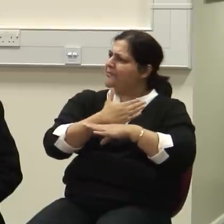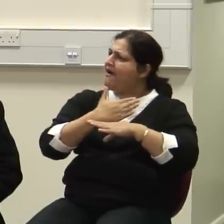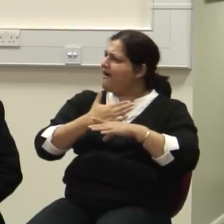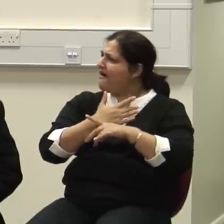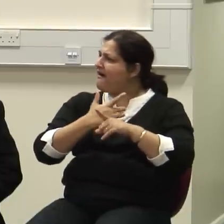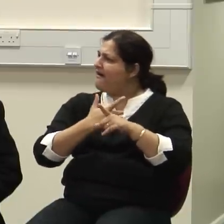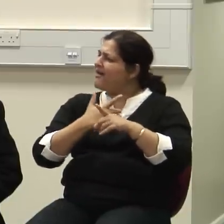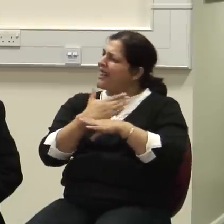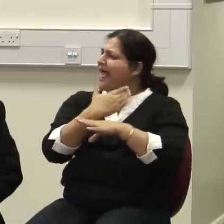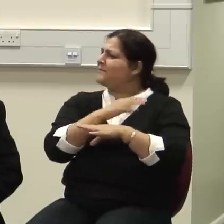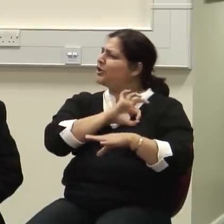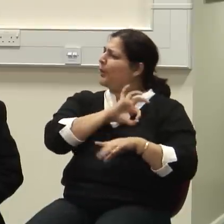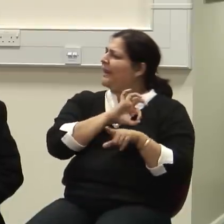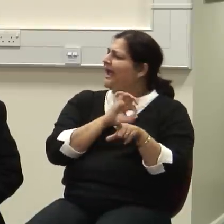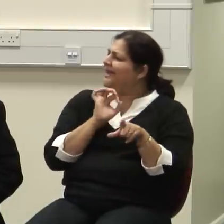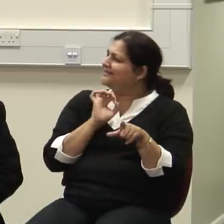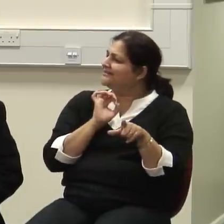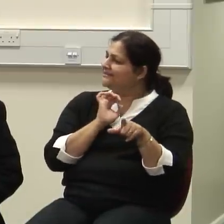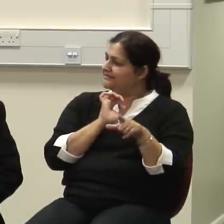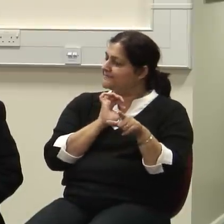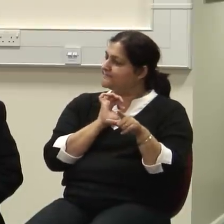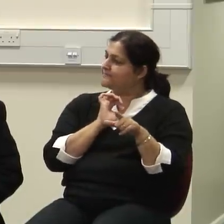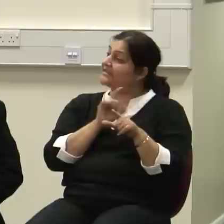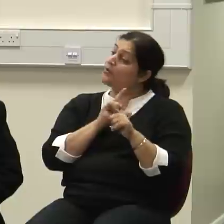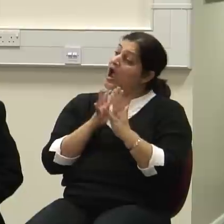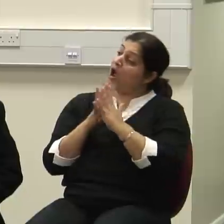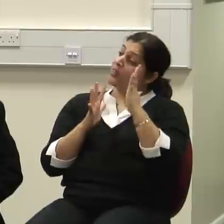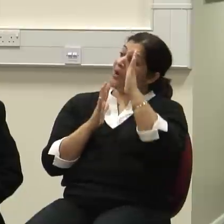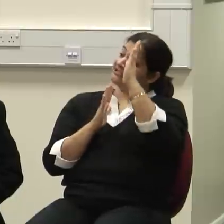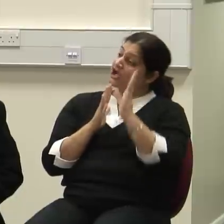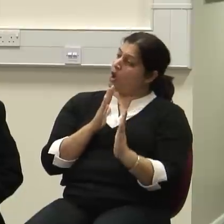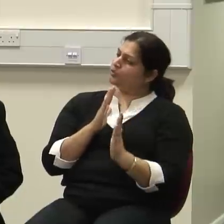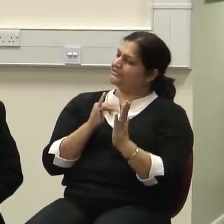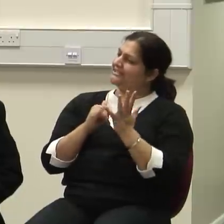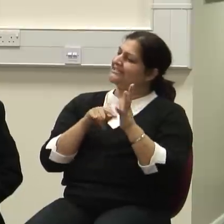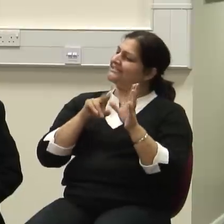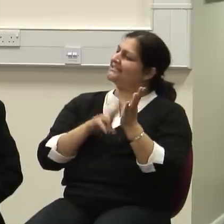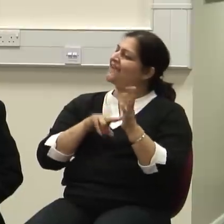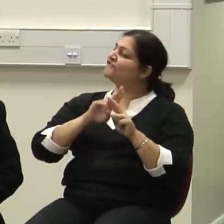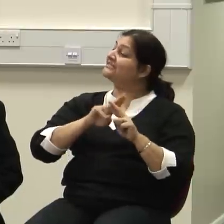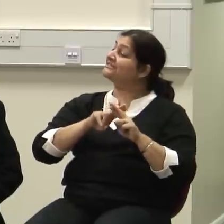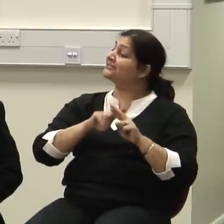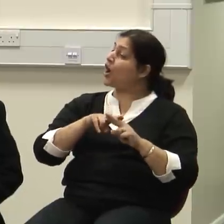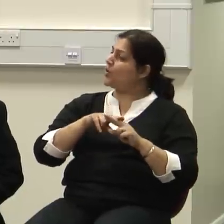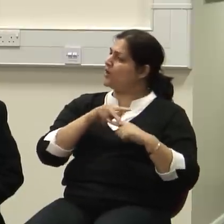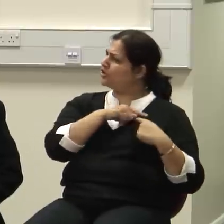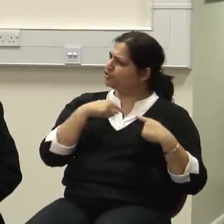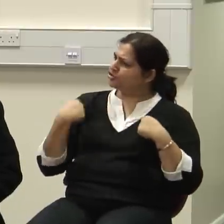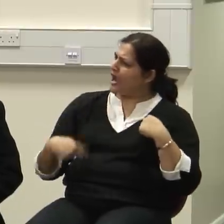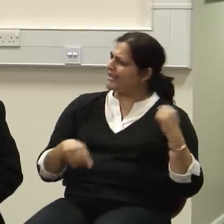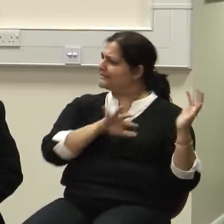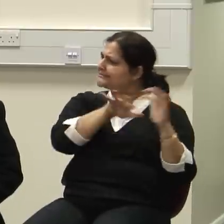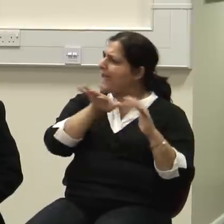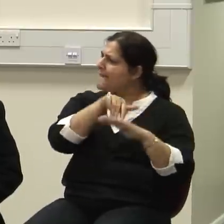unions. Because on the West Coast, in San Francisco, the Chinese came. There were a lot of Chinese and they opened